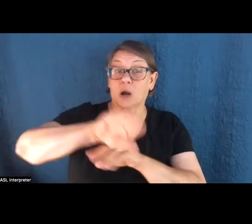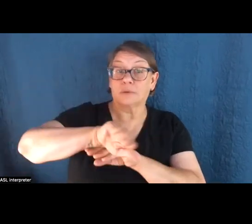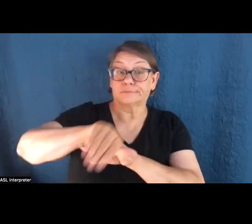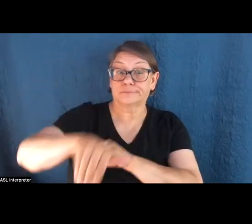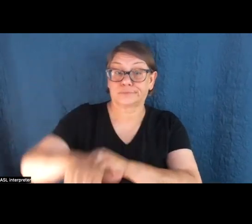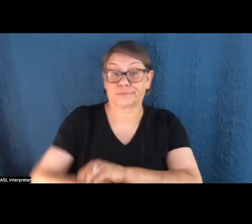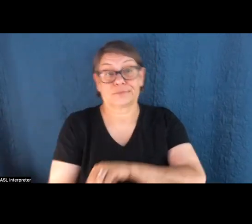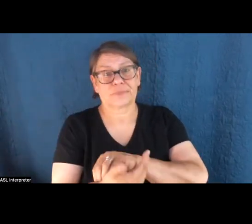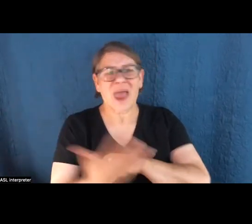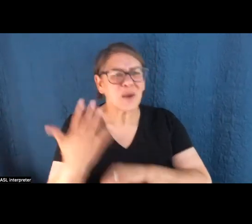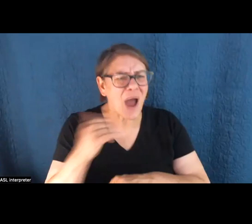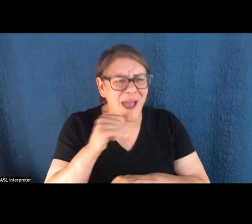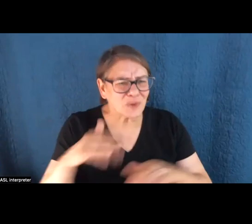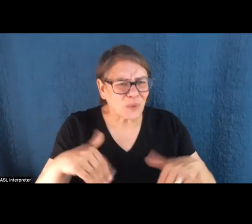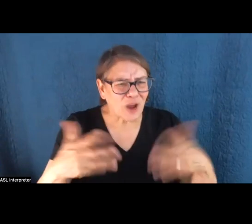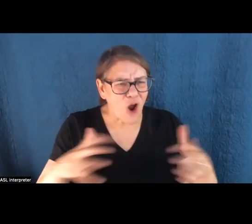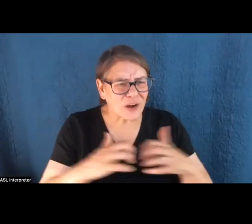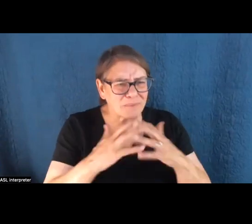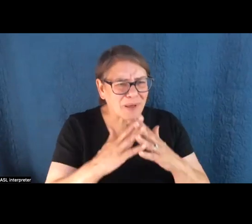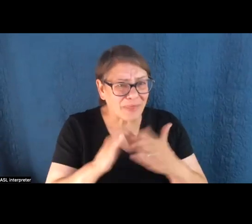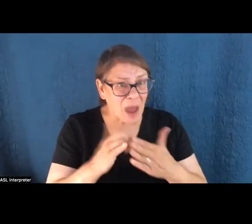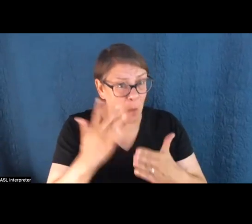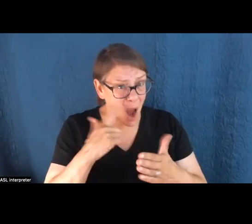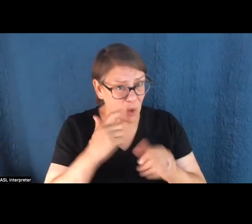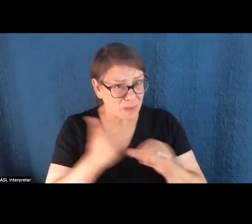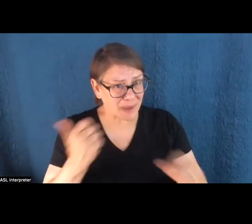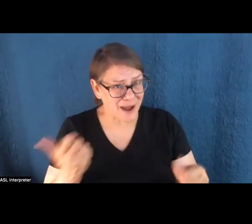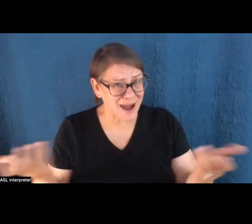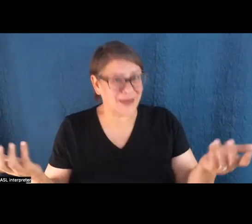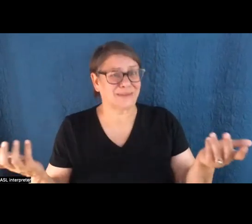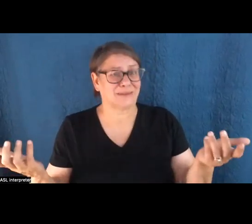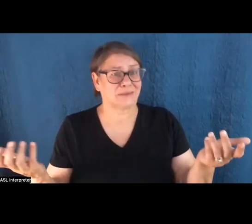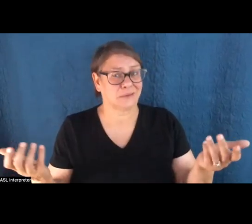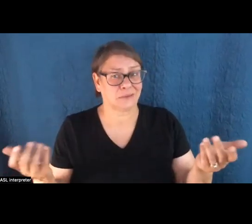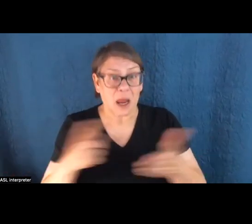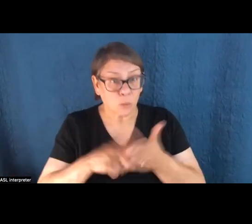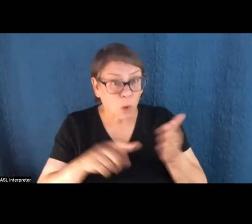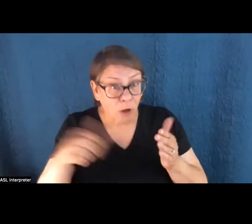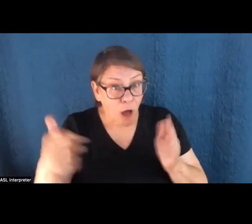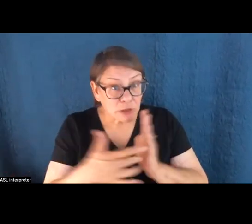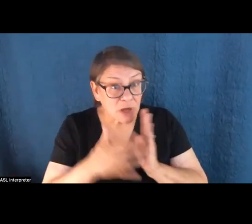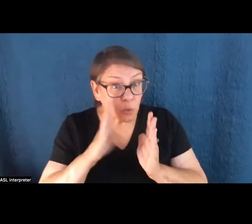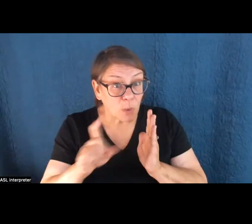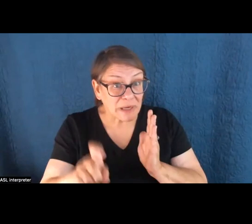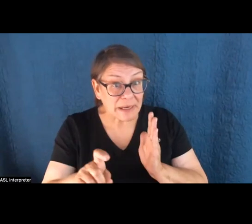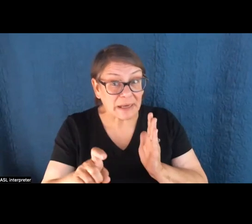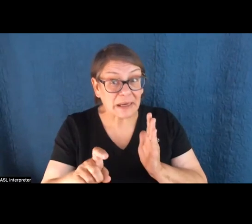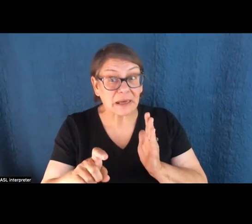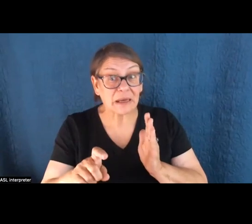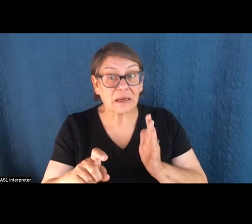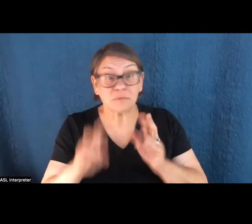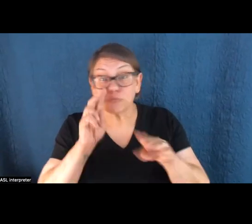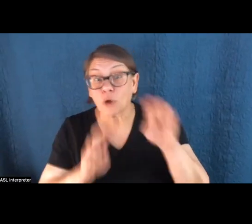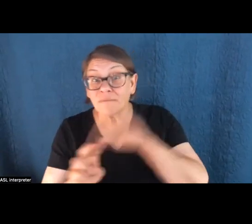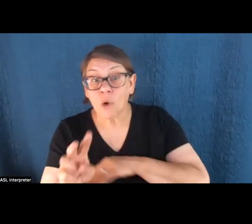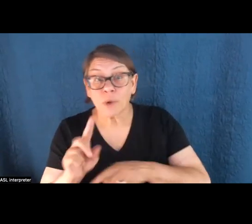happen again? And why haven't we already built those projects? Why are we behind? And what are the other technologies that we're going to need, by the way, looking forward to,